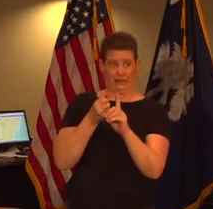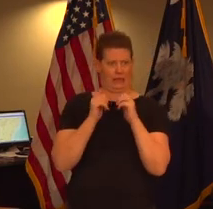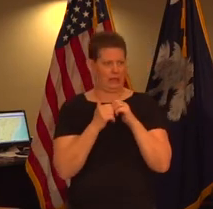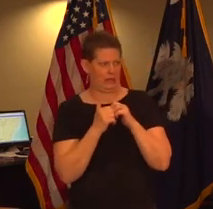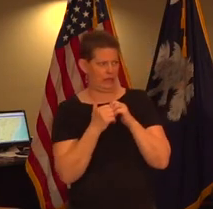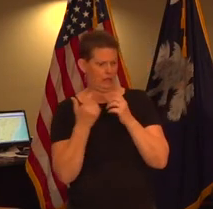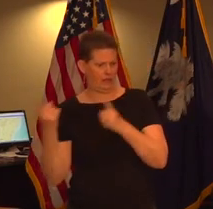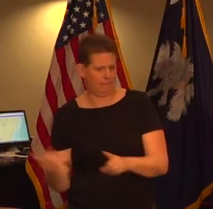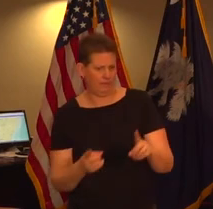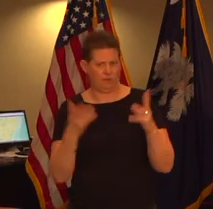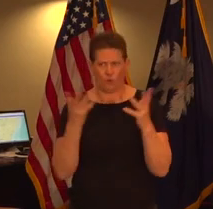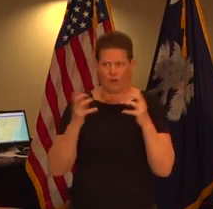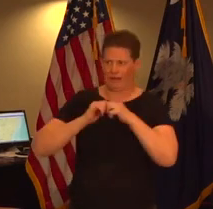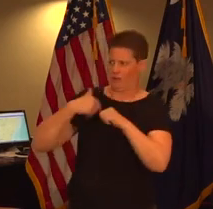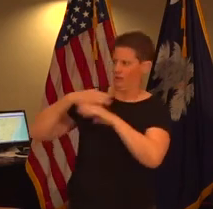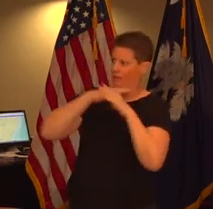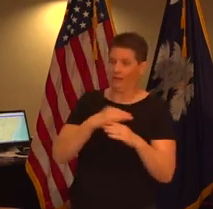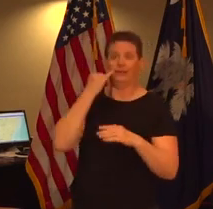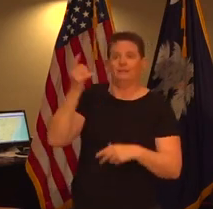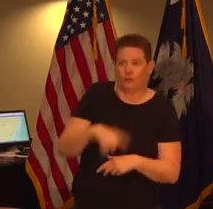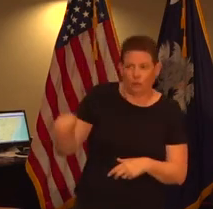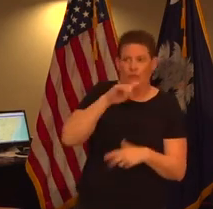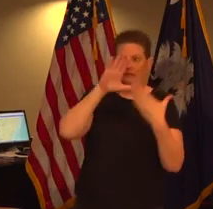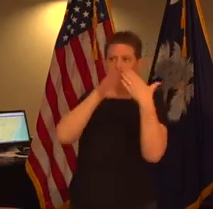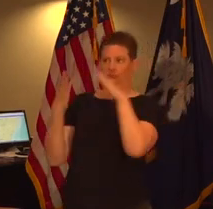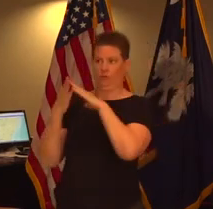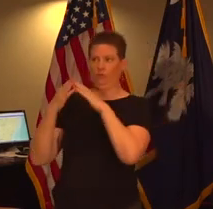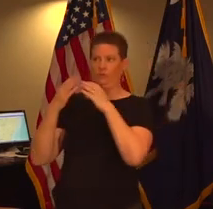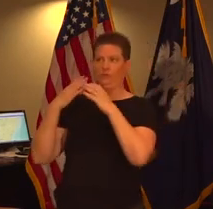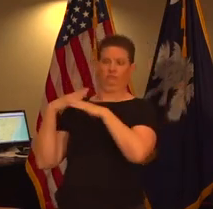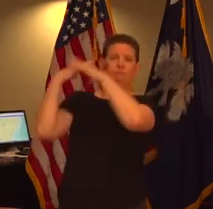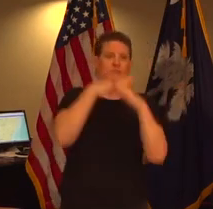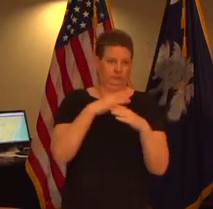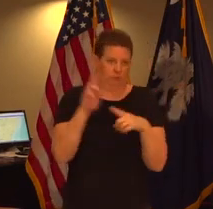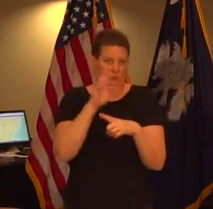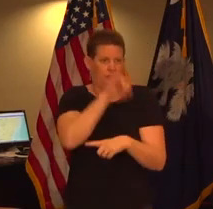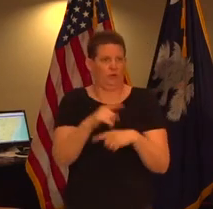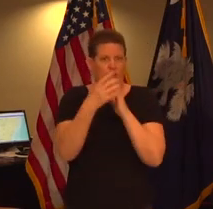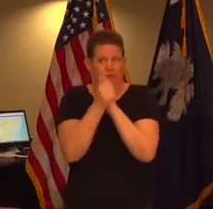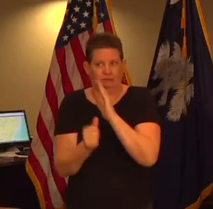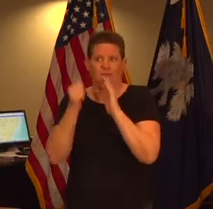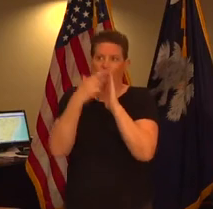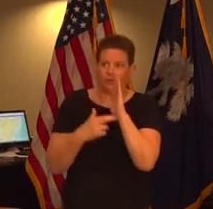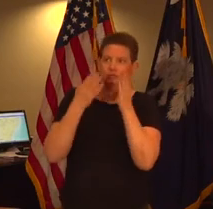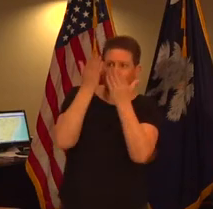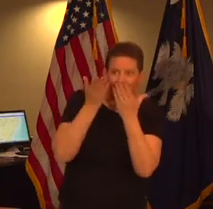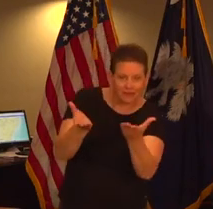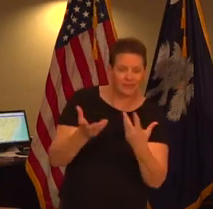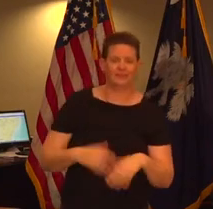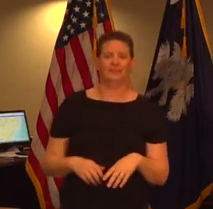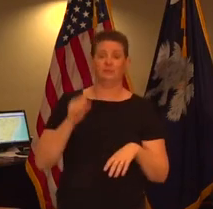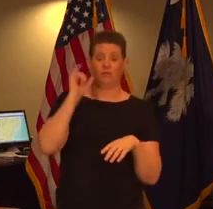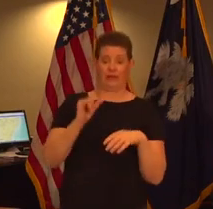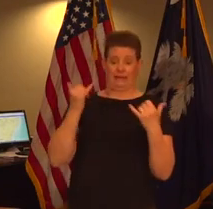our measures are for community mitigation strategies and so to be on that more rapid upslope is what we mean by